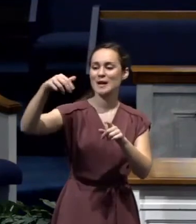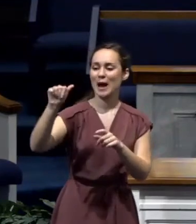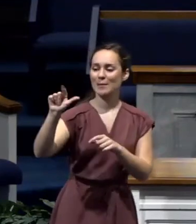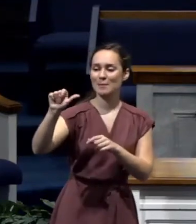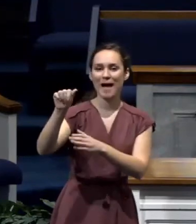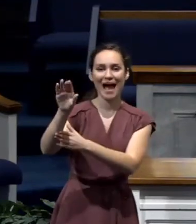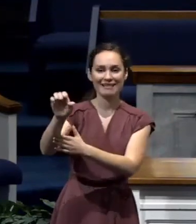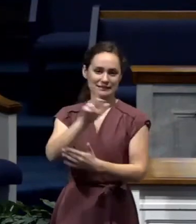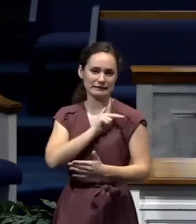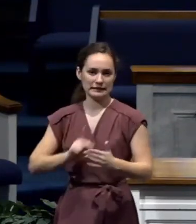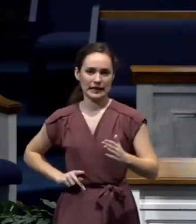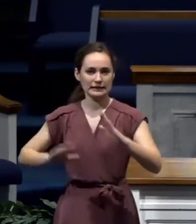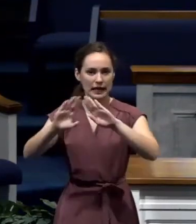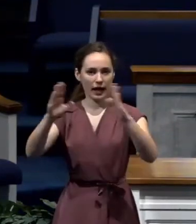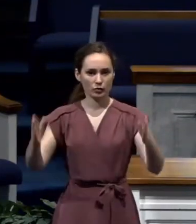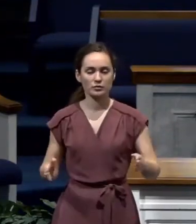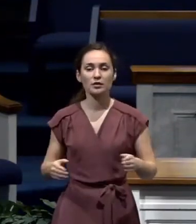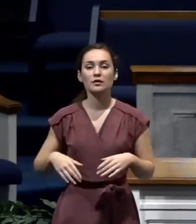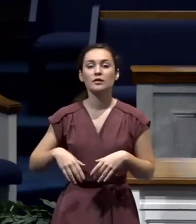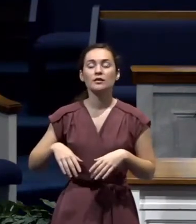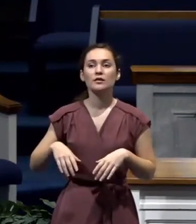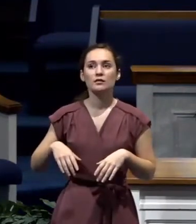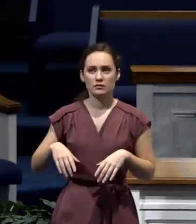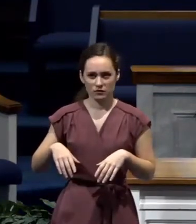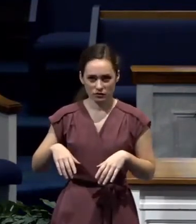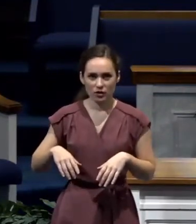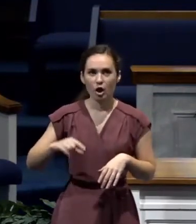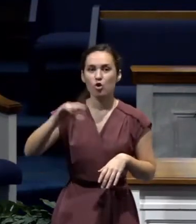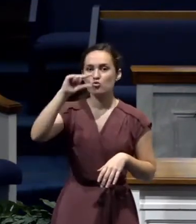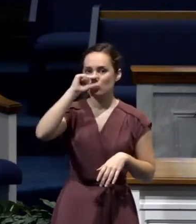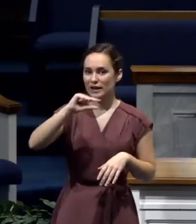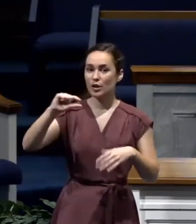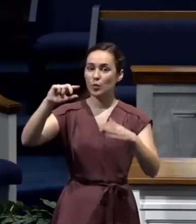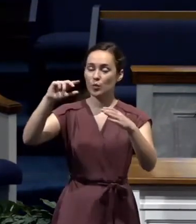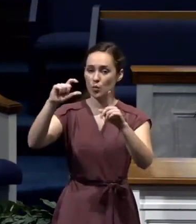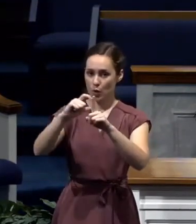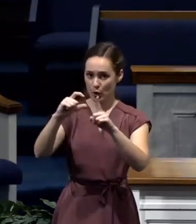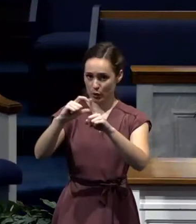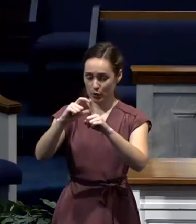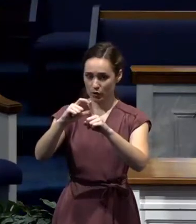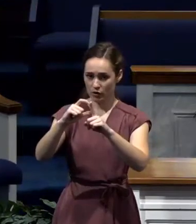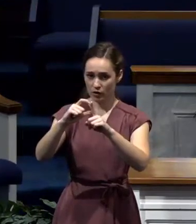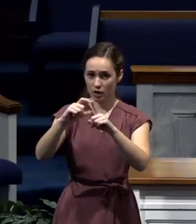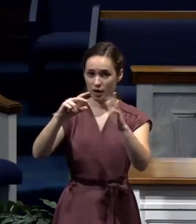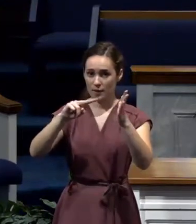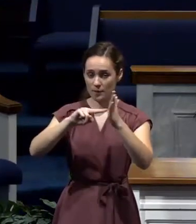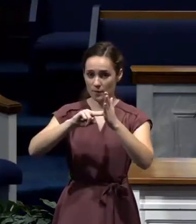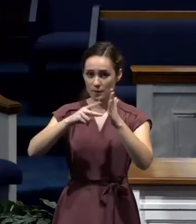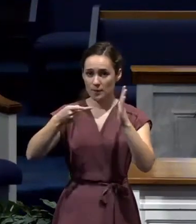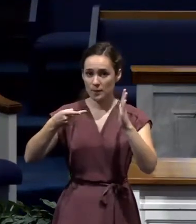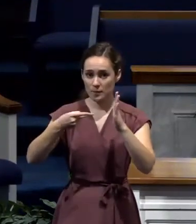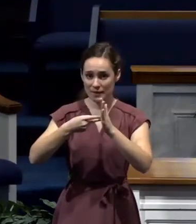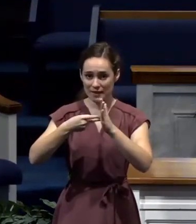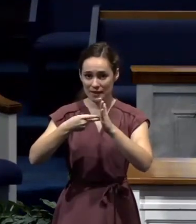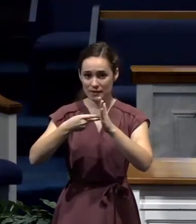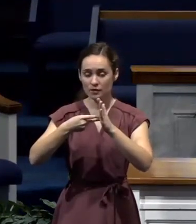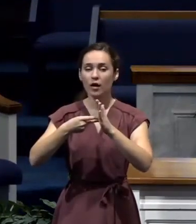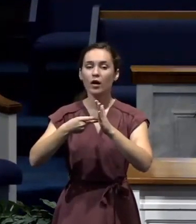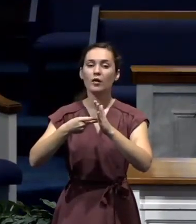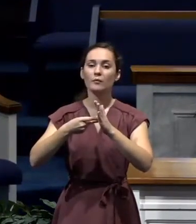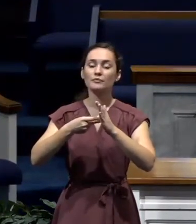is the Greek word praetoria or, and it actually is referring to the Praetorian guards.